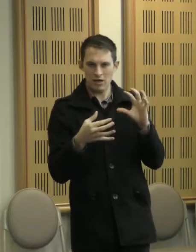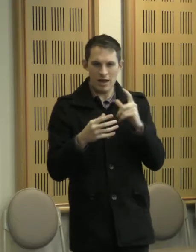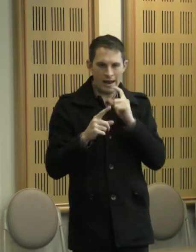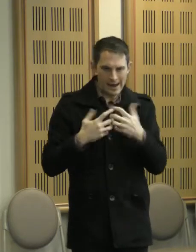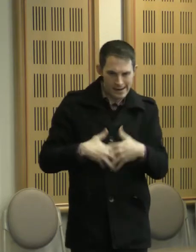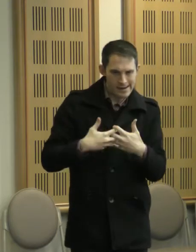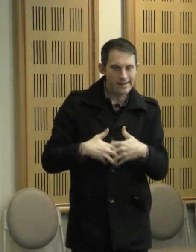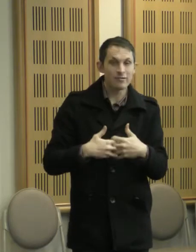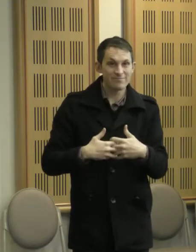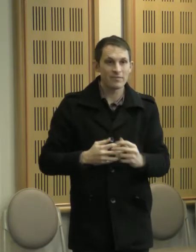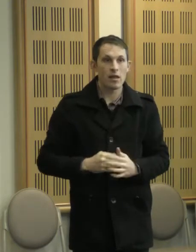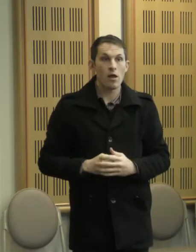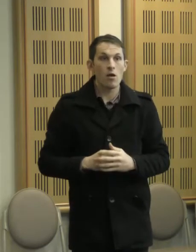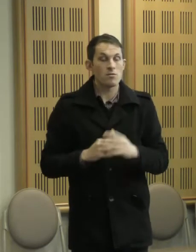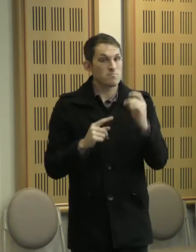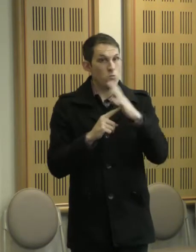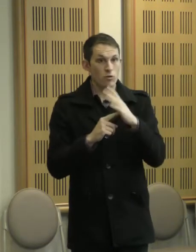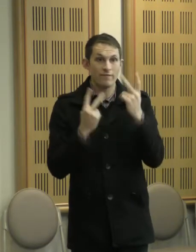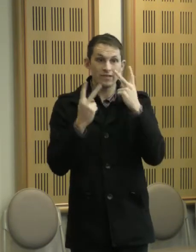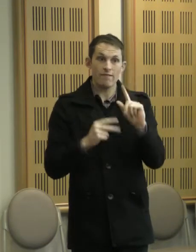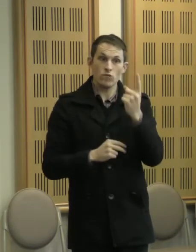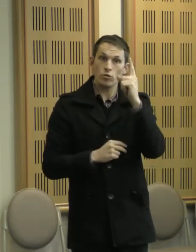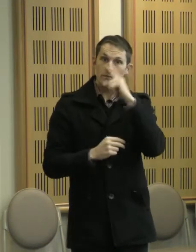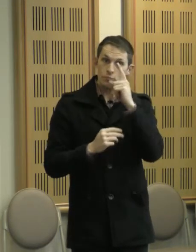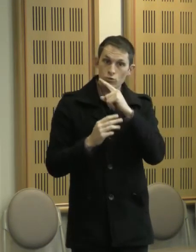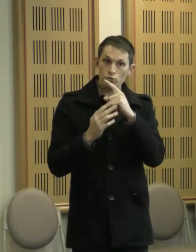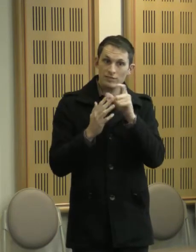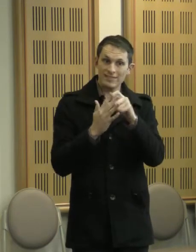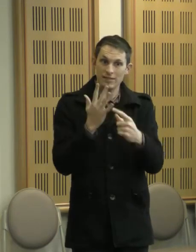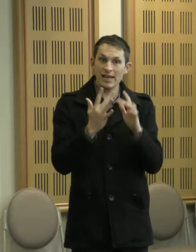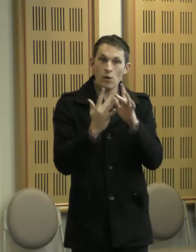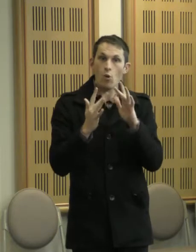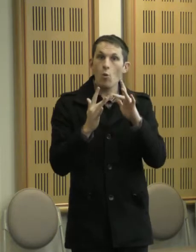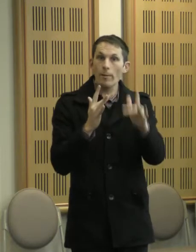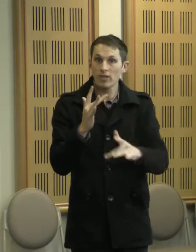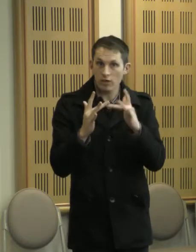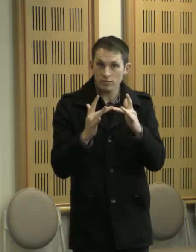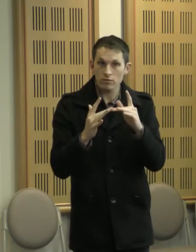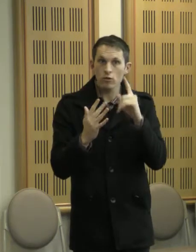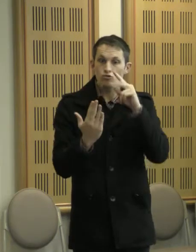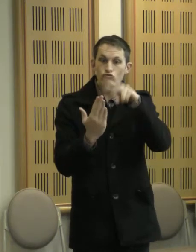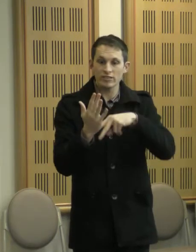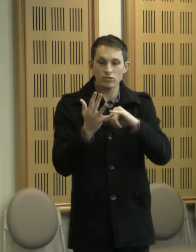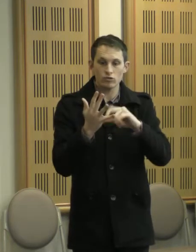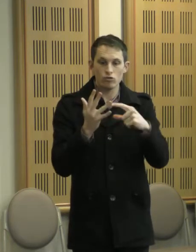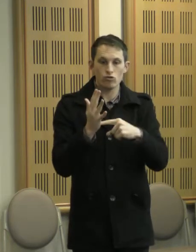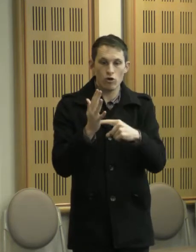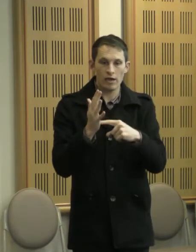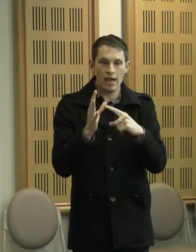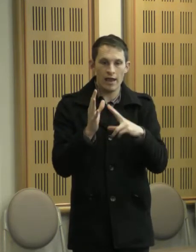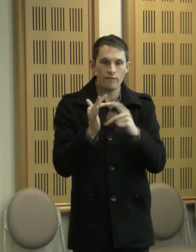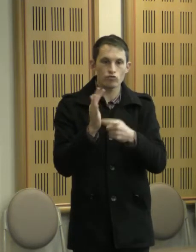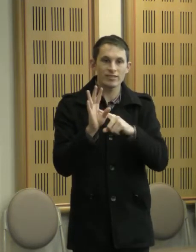importantly, visit the First Peoples Disability Network website and read Scott Avery's book, Culture is